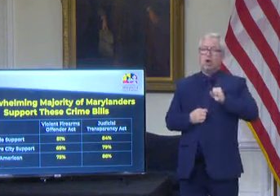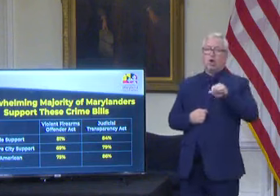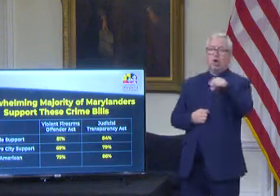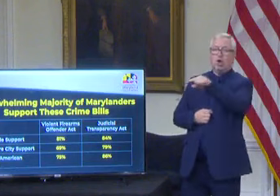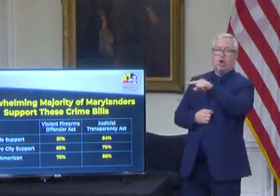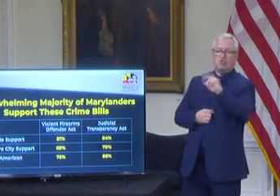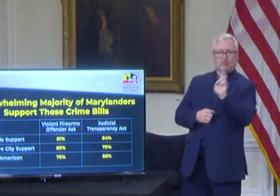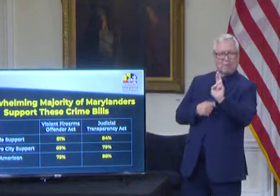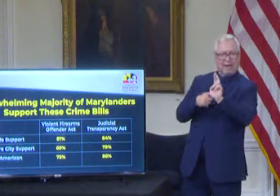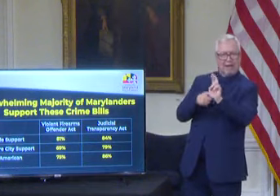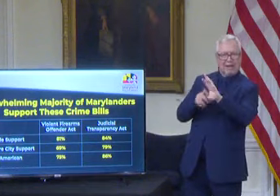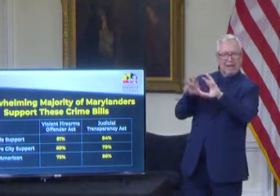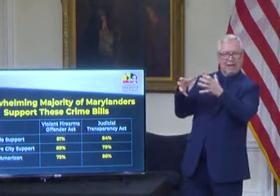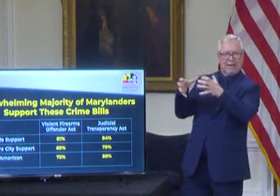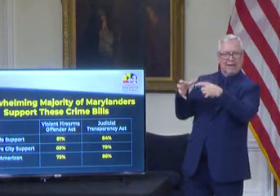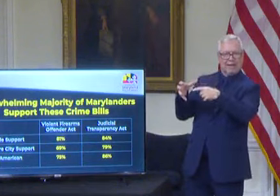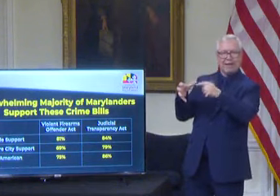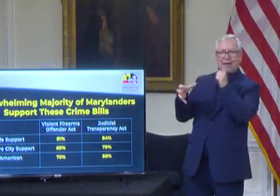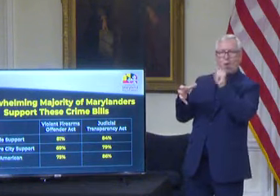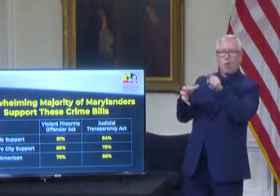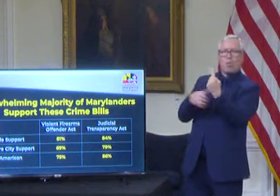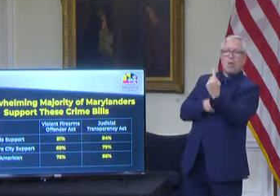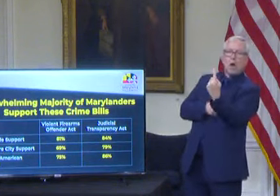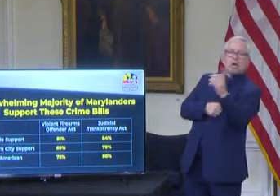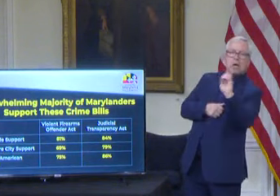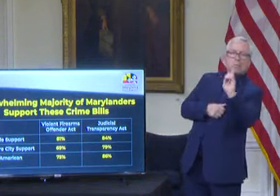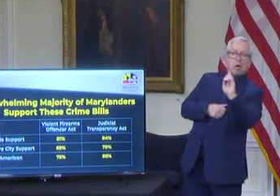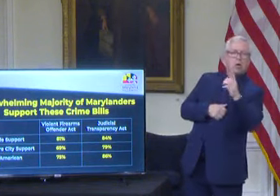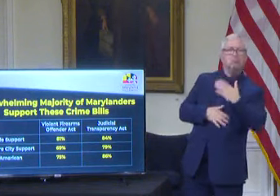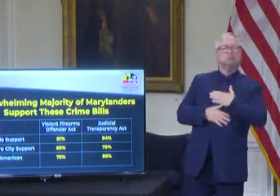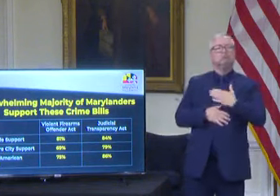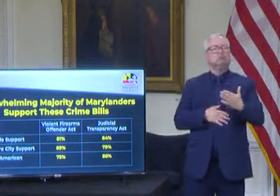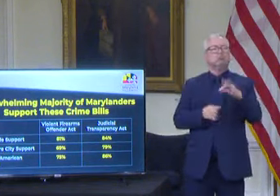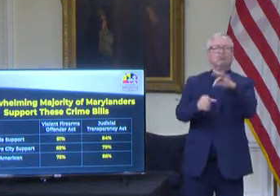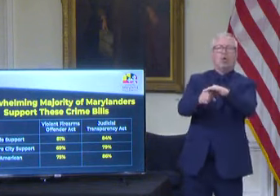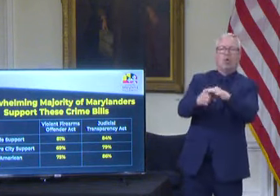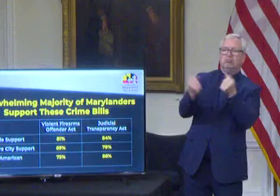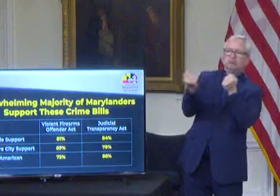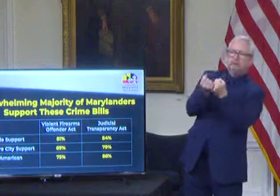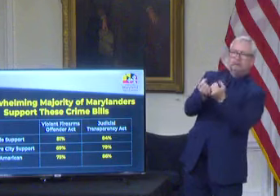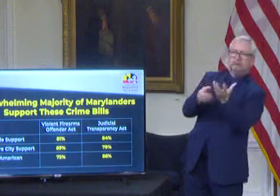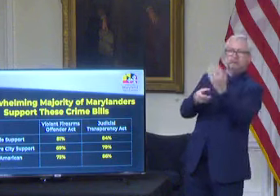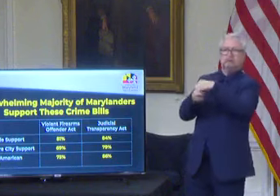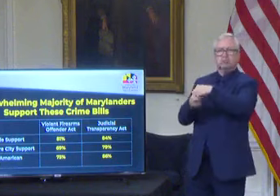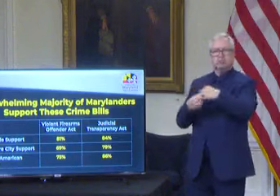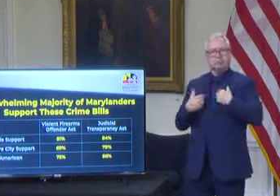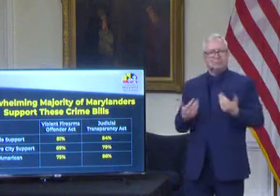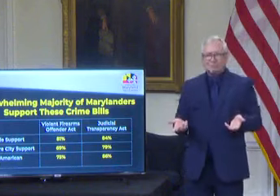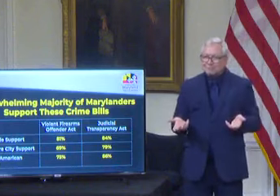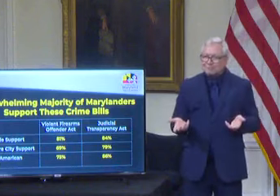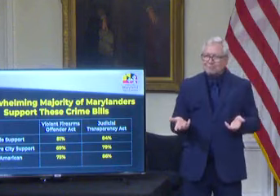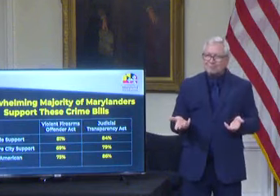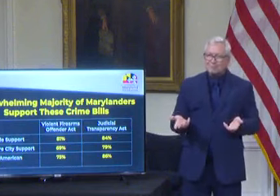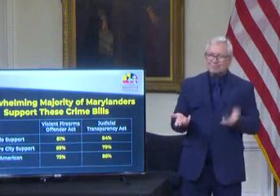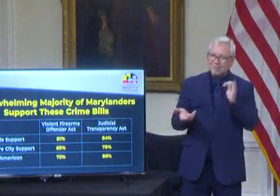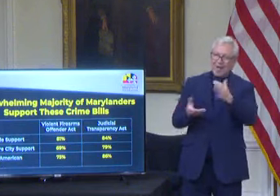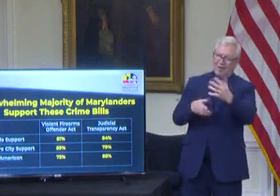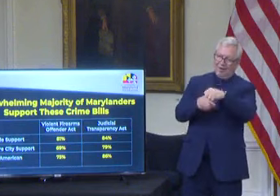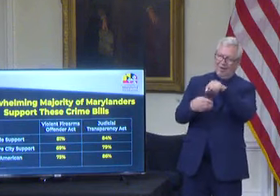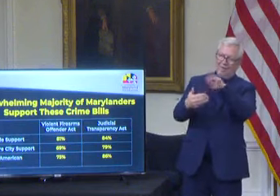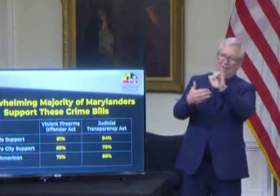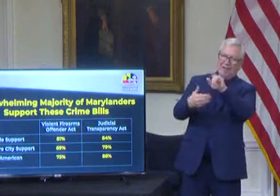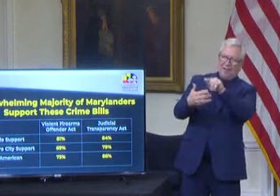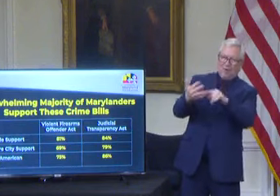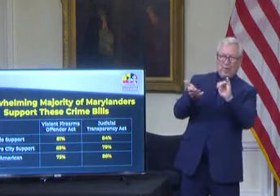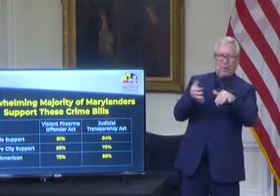not one single Democrat was willing to vote with them and join with them to even bring these bills to the floor for an